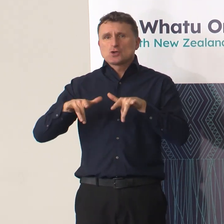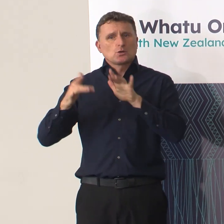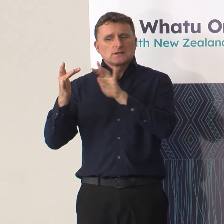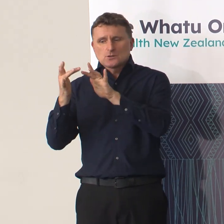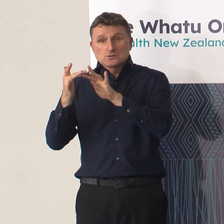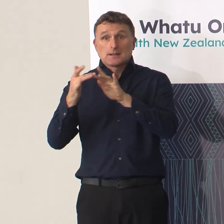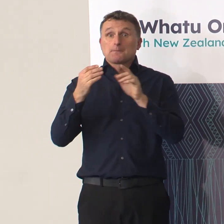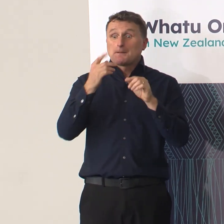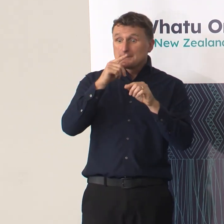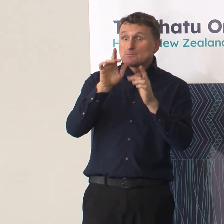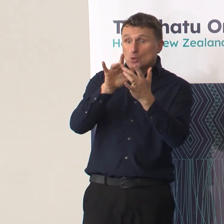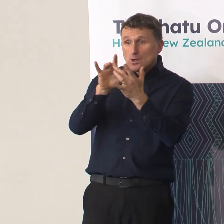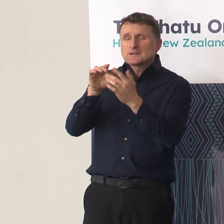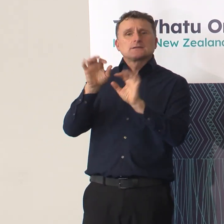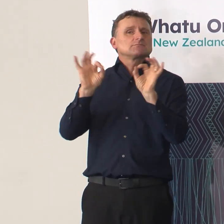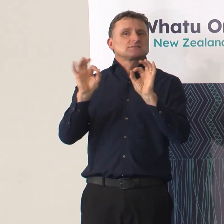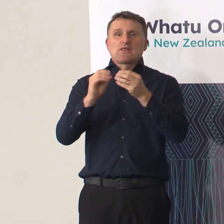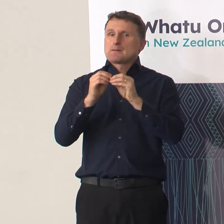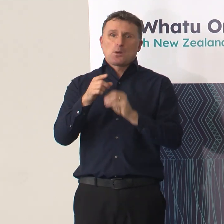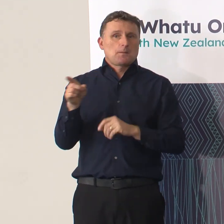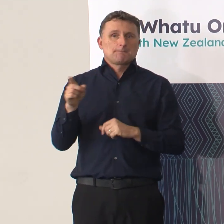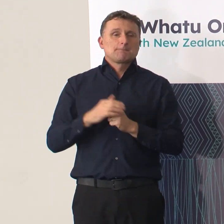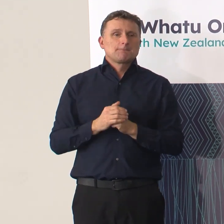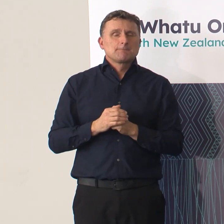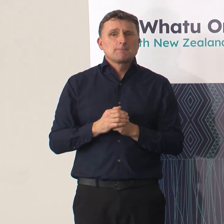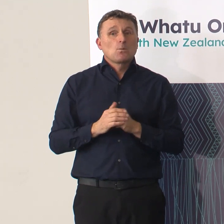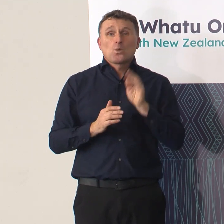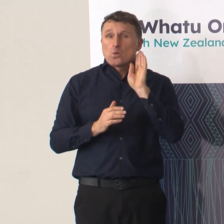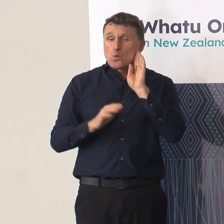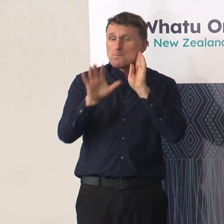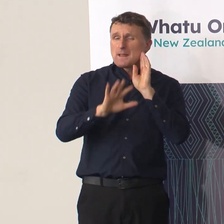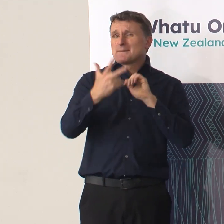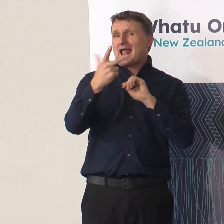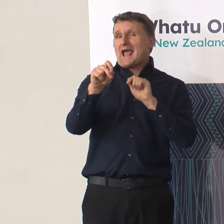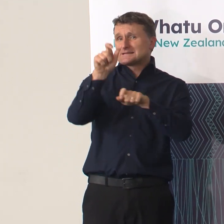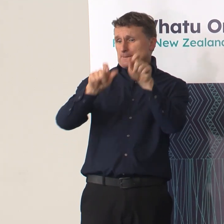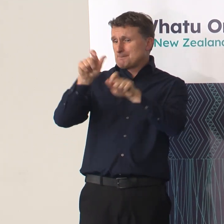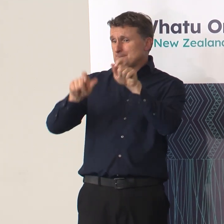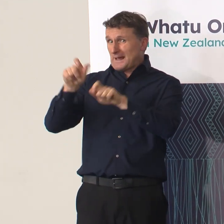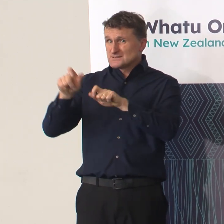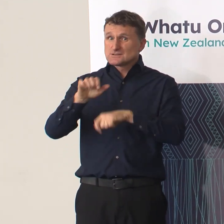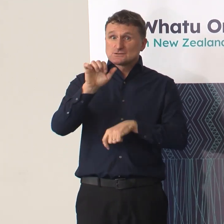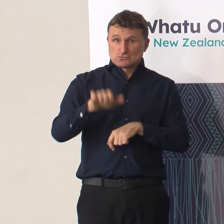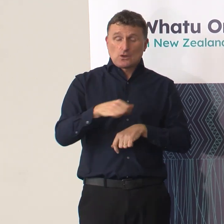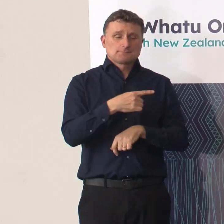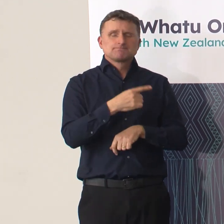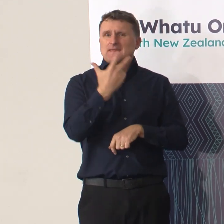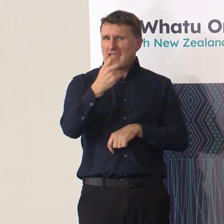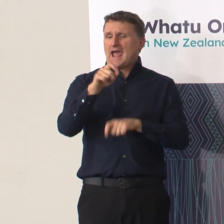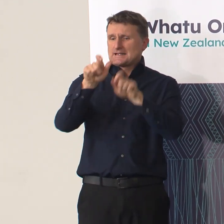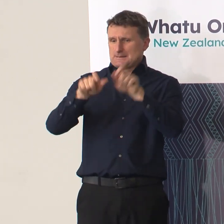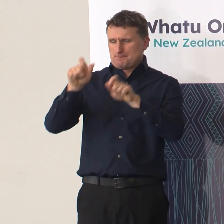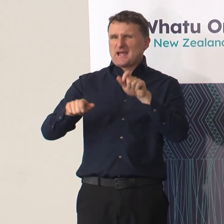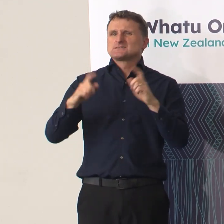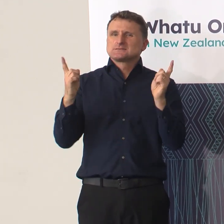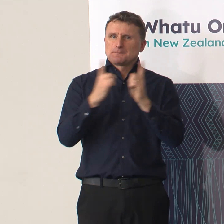There's been no issues identified. And we've heard about HE, is that correct? Yep, that's correct. It's time for a